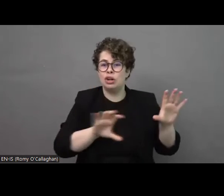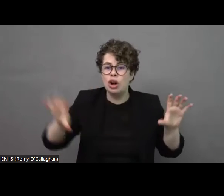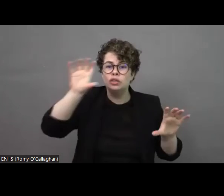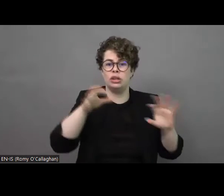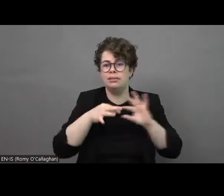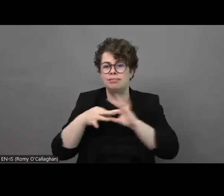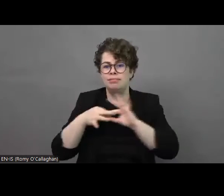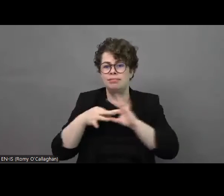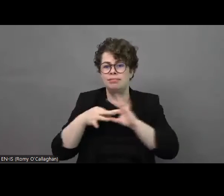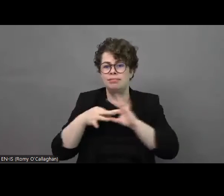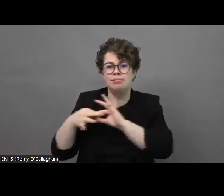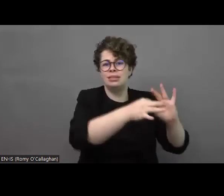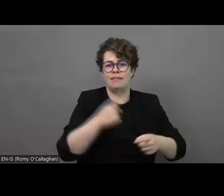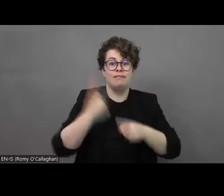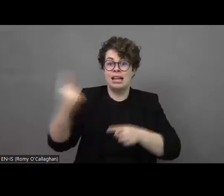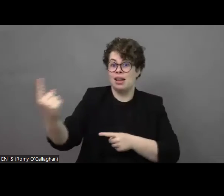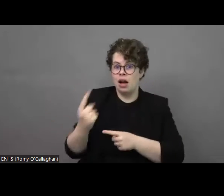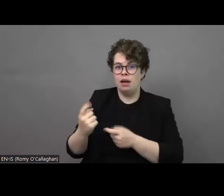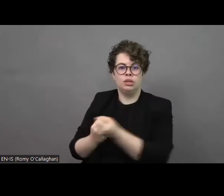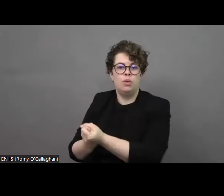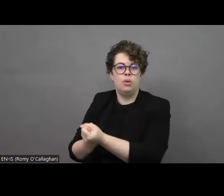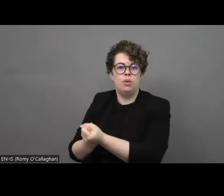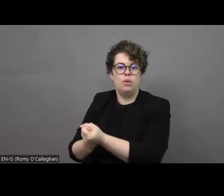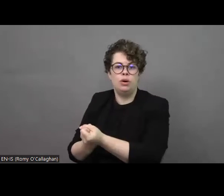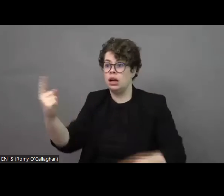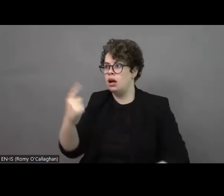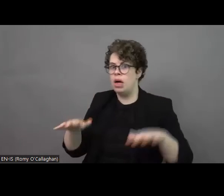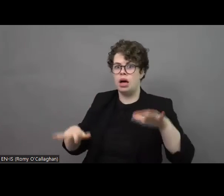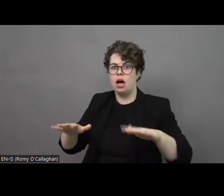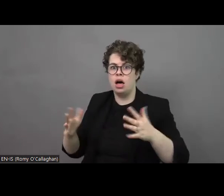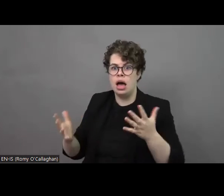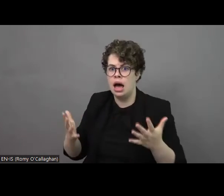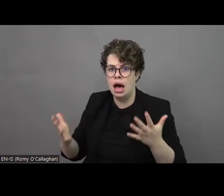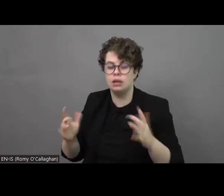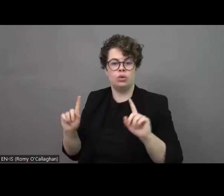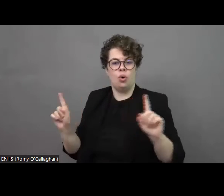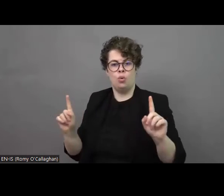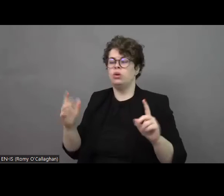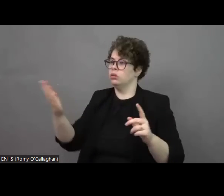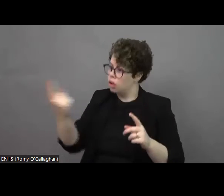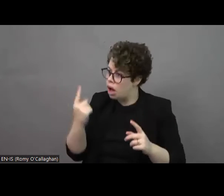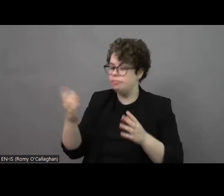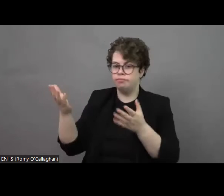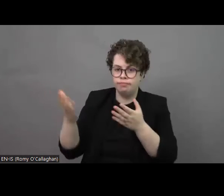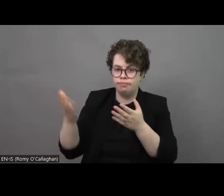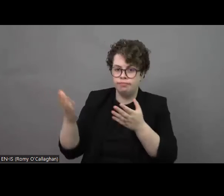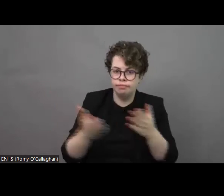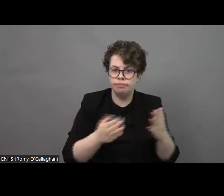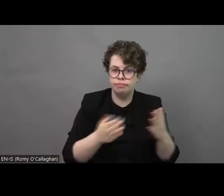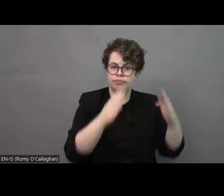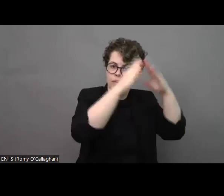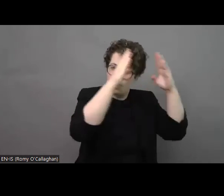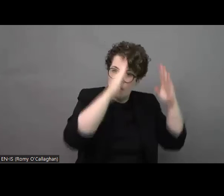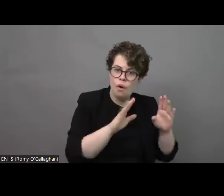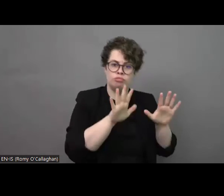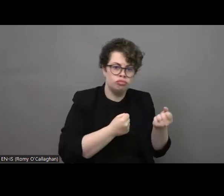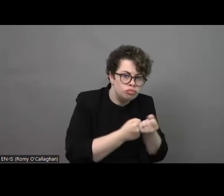fast as possible because people can't stay for a long time they need a place where to go they need to know